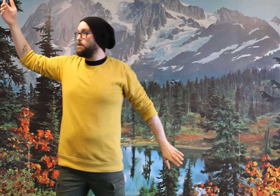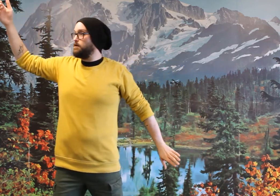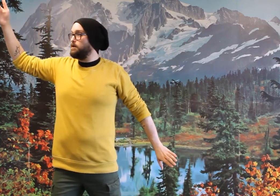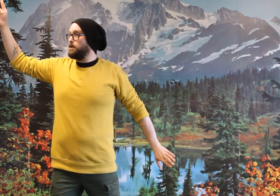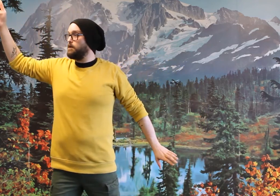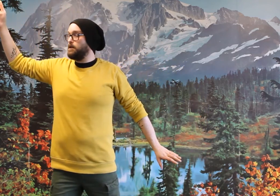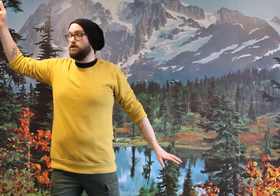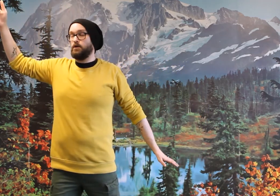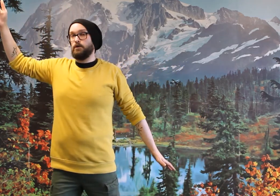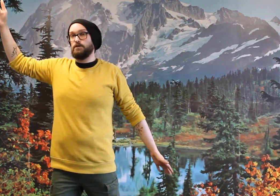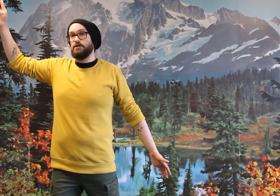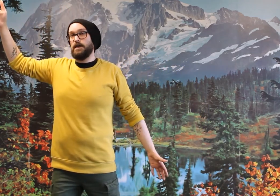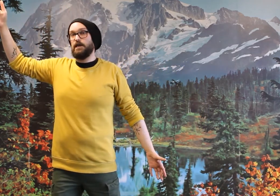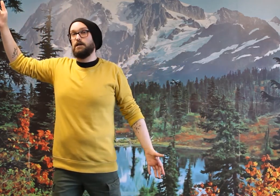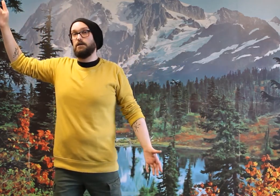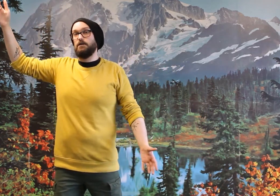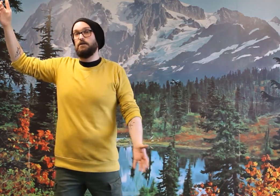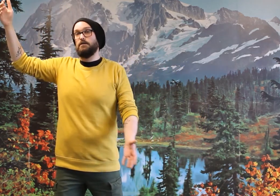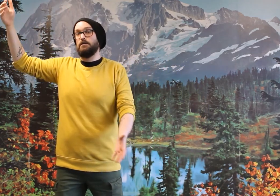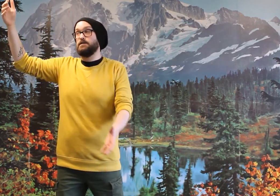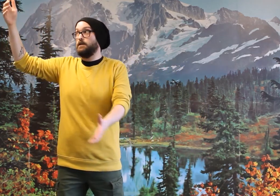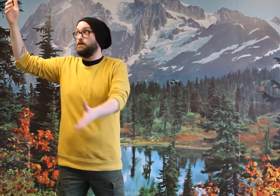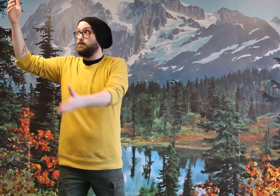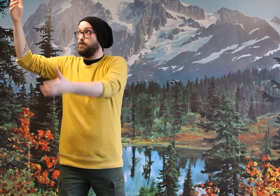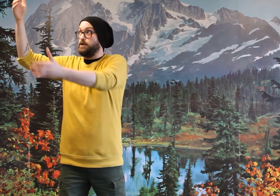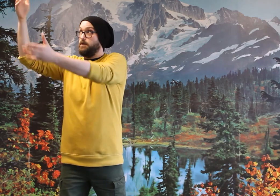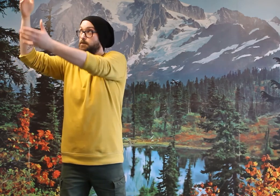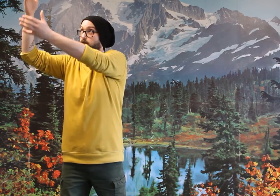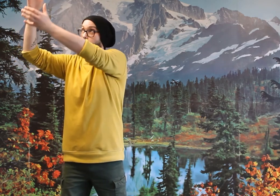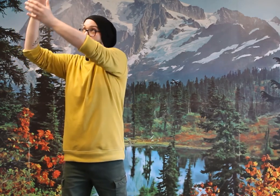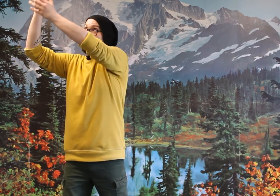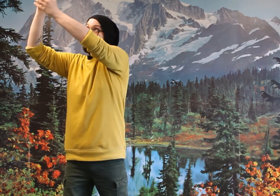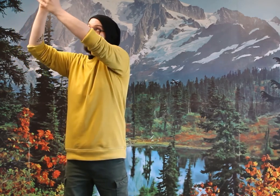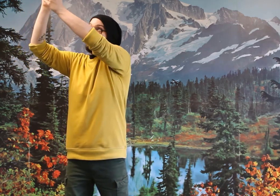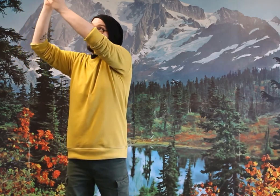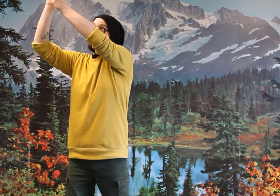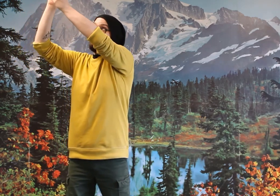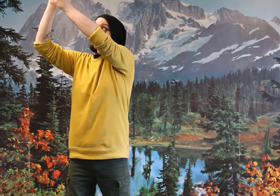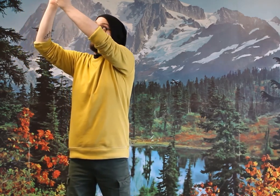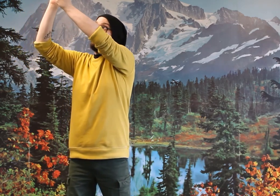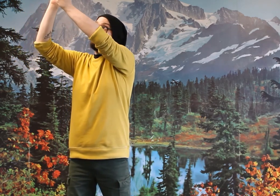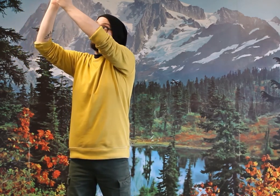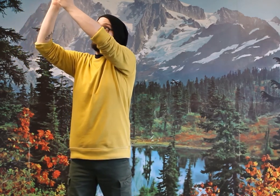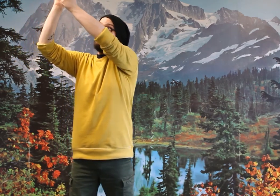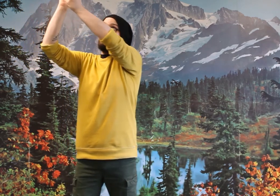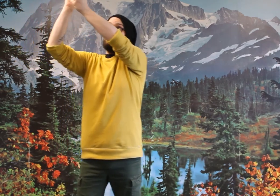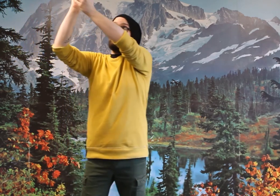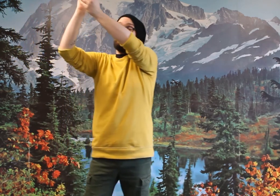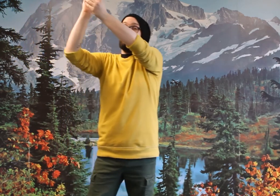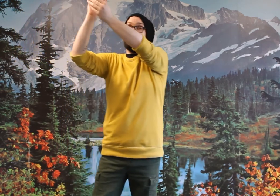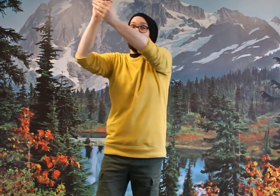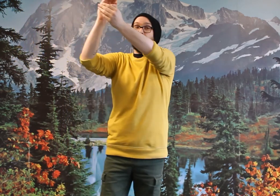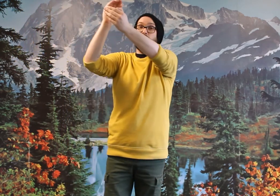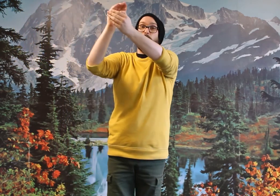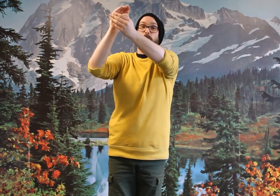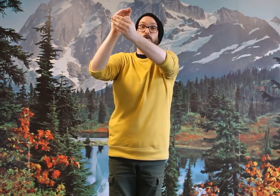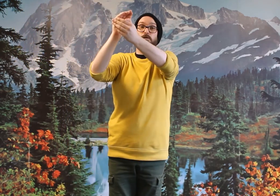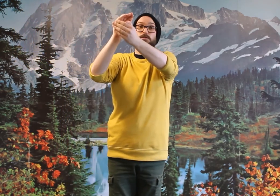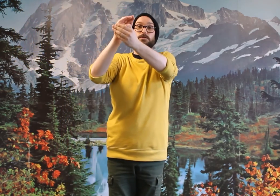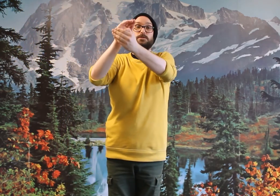And you're going to take this hand up. Create a ball. Bring that ball to your